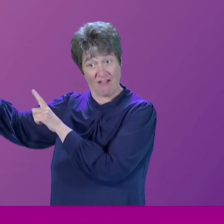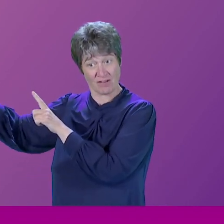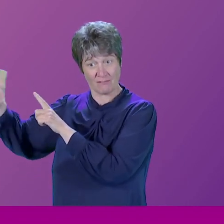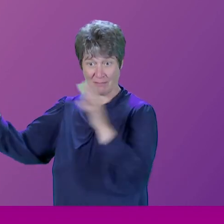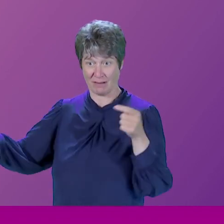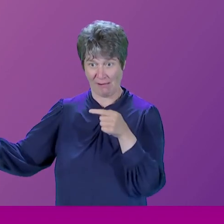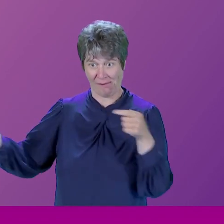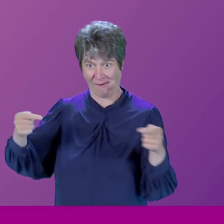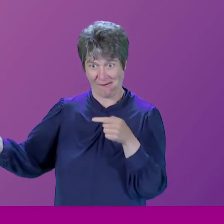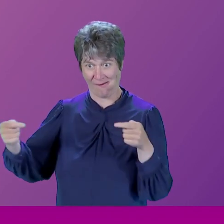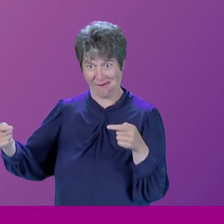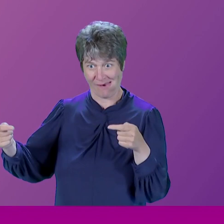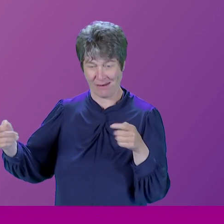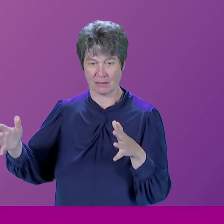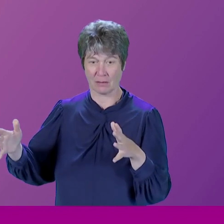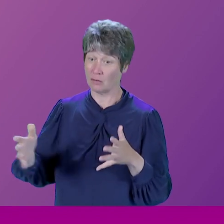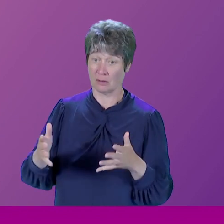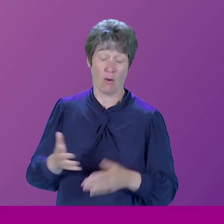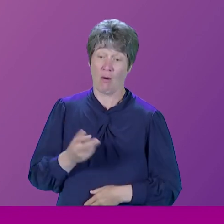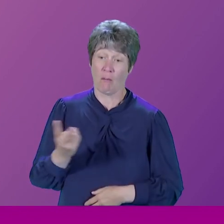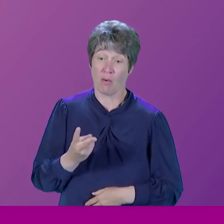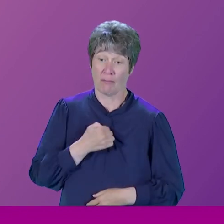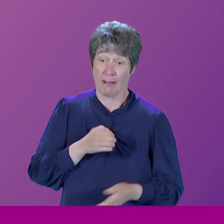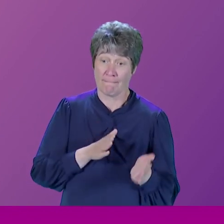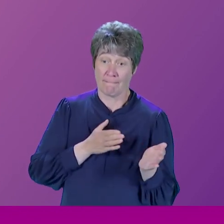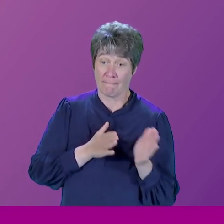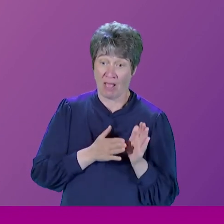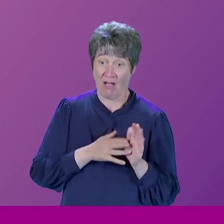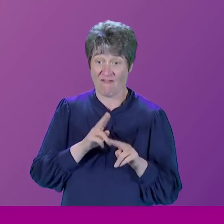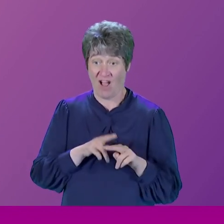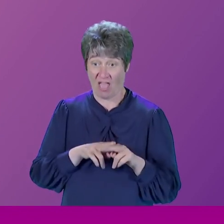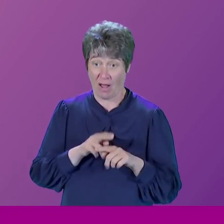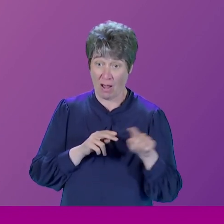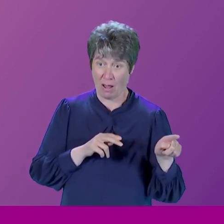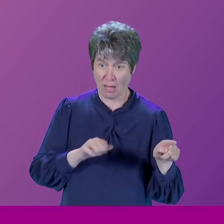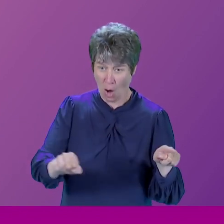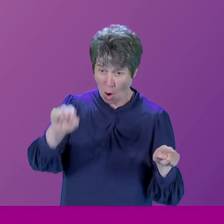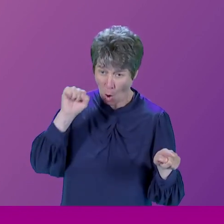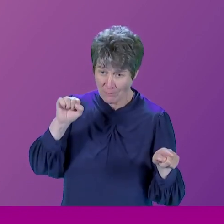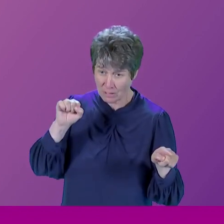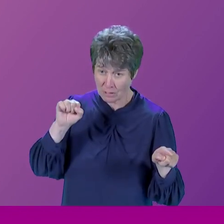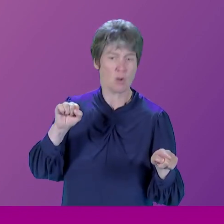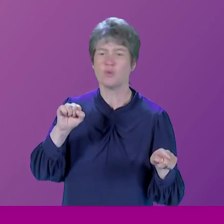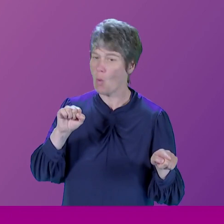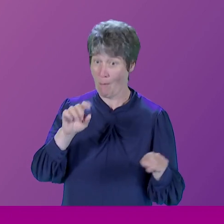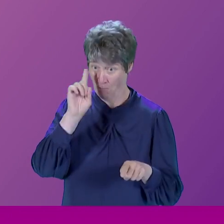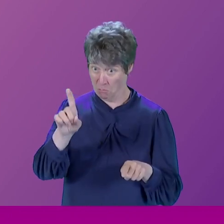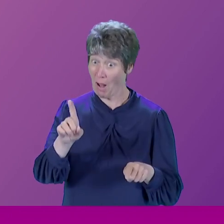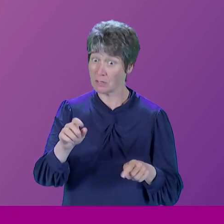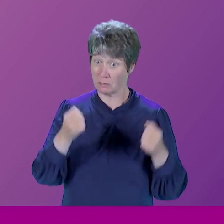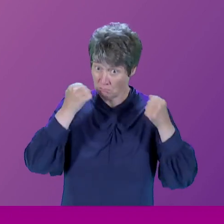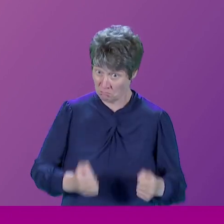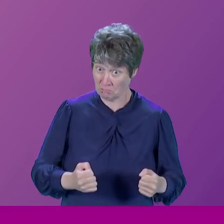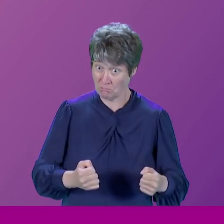Well, both my parents were very much of the left. I don't mean they were communists at all, but they were both very much of the left. So